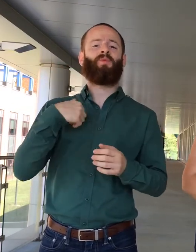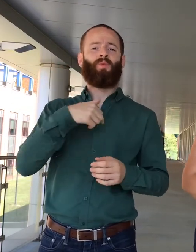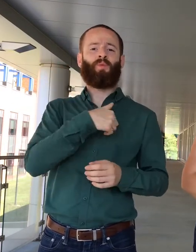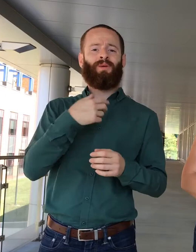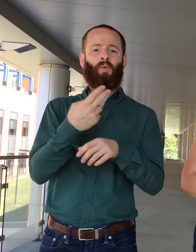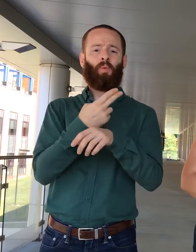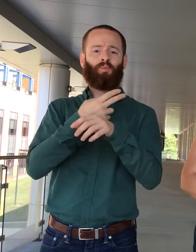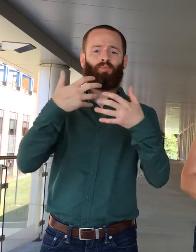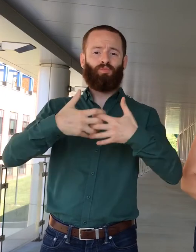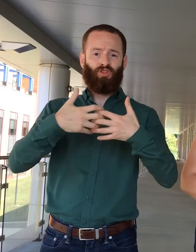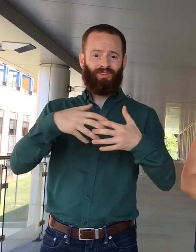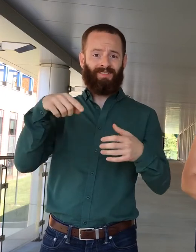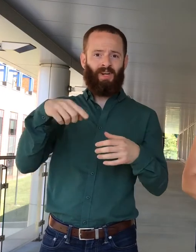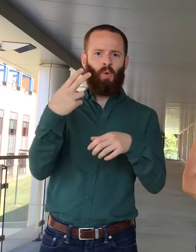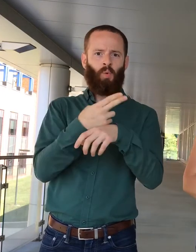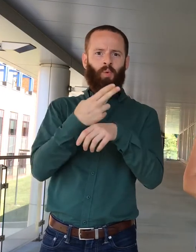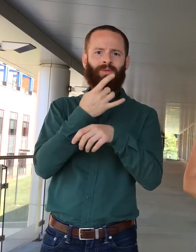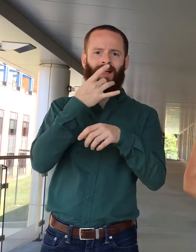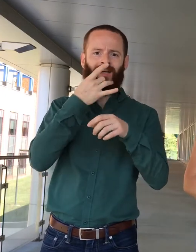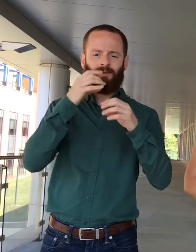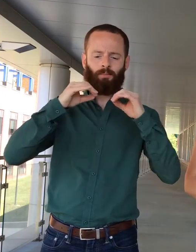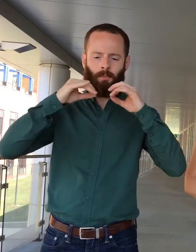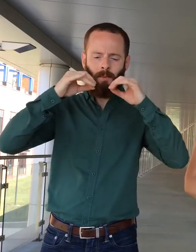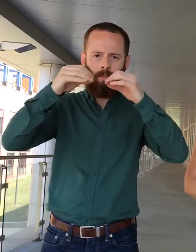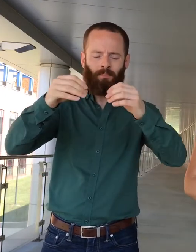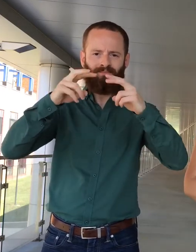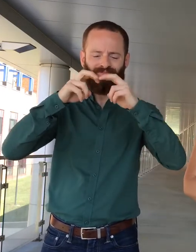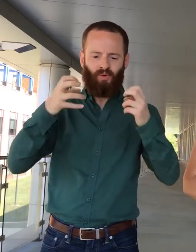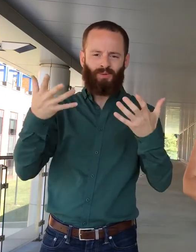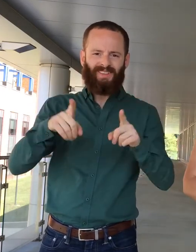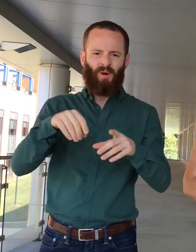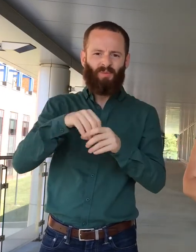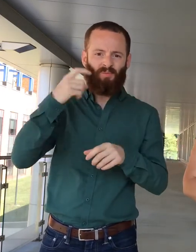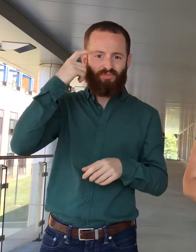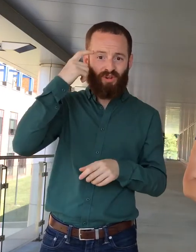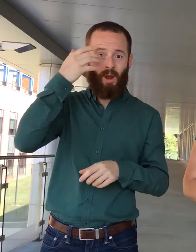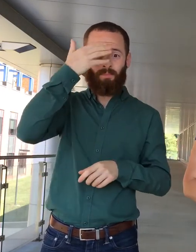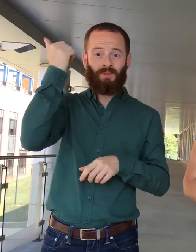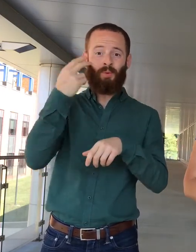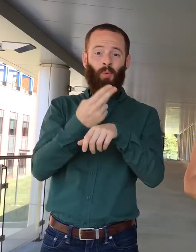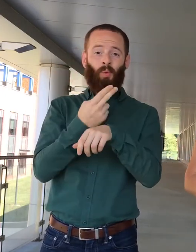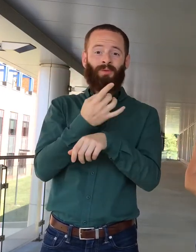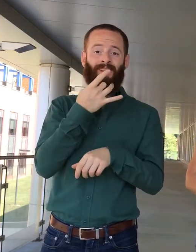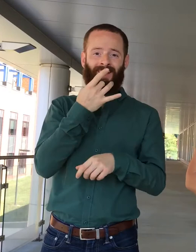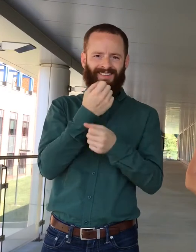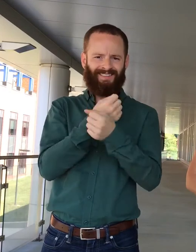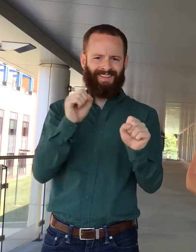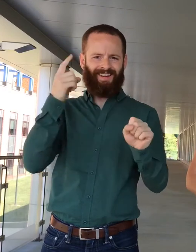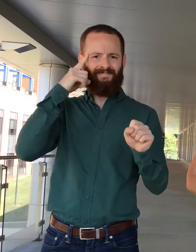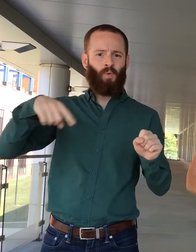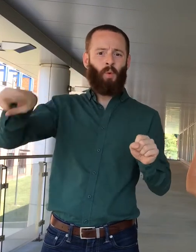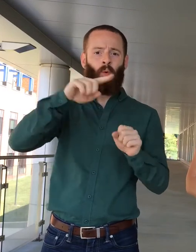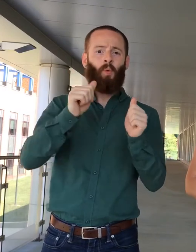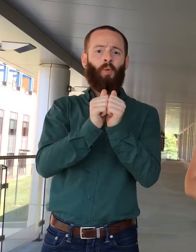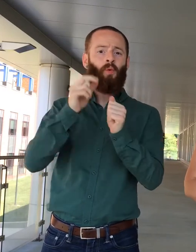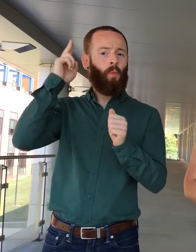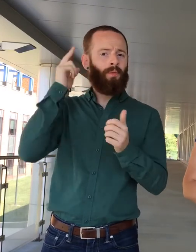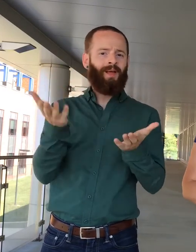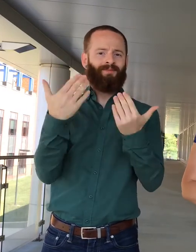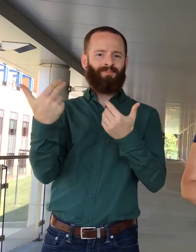a neuroimaging machine that uses light to see what's happening in the brain while doing different tasks. Because it uses light, it's safe for people with cochlear